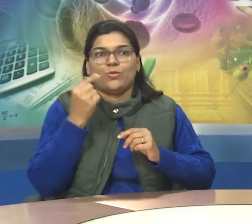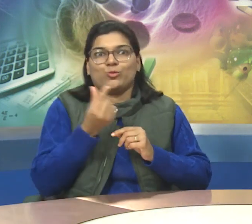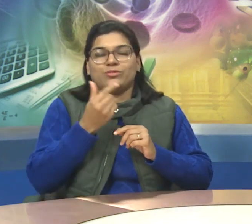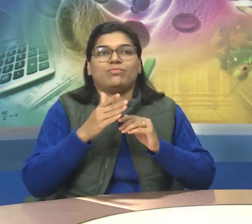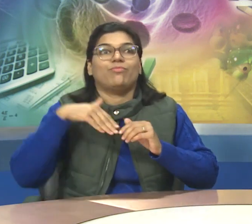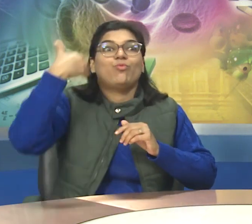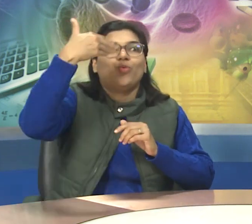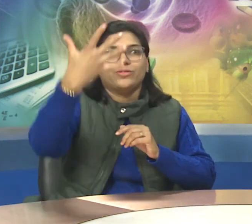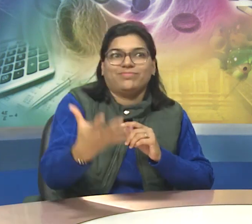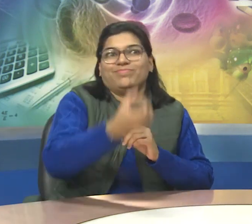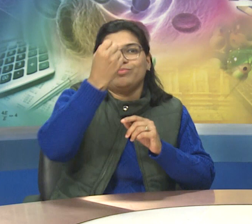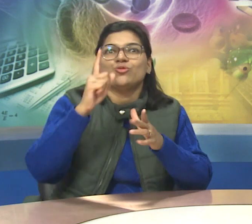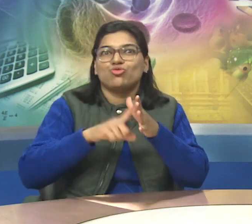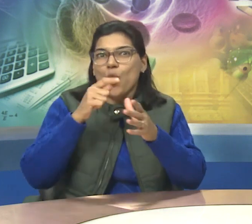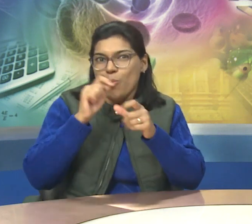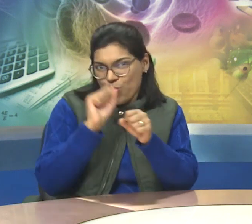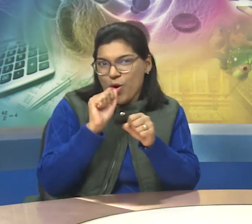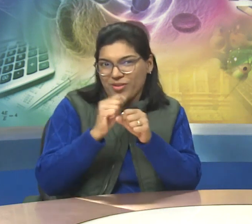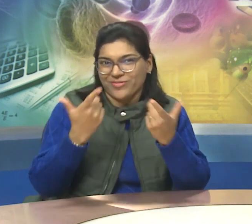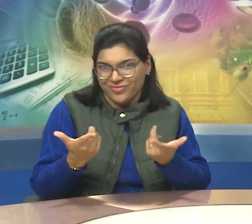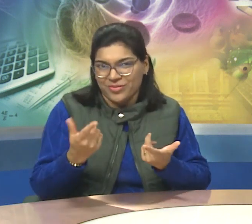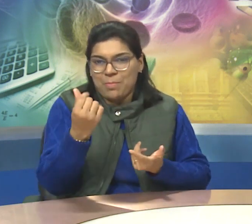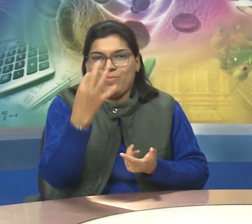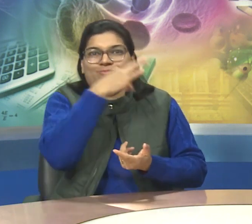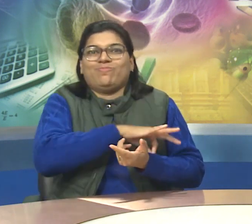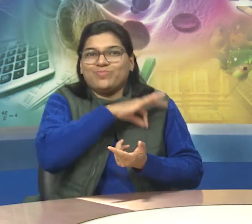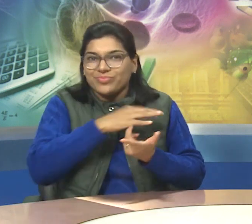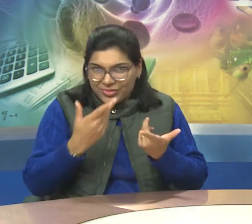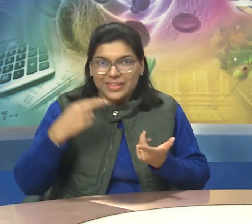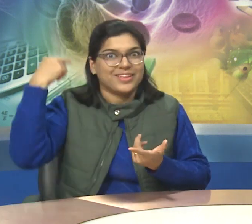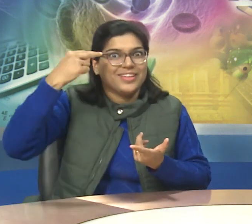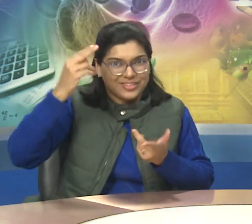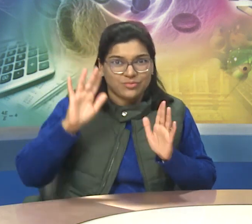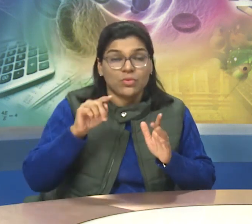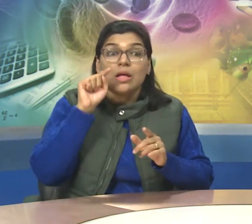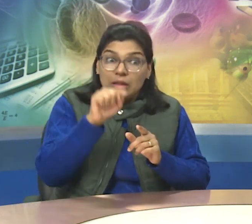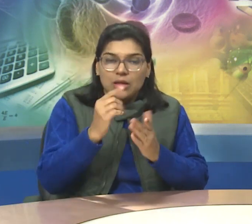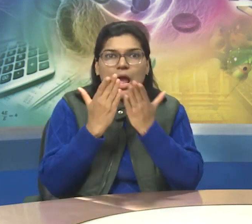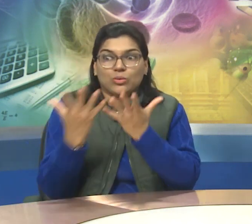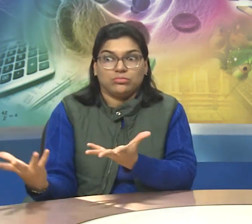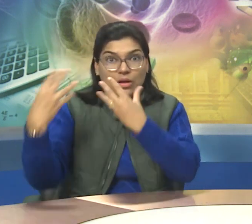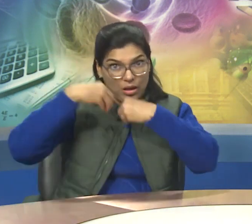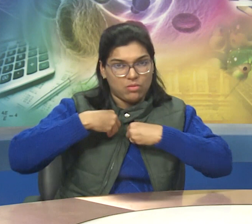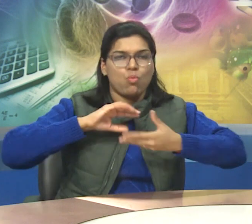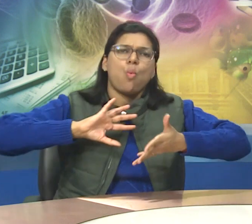We use education for earning ourselves and